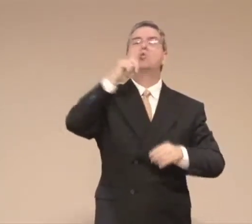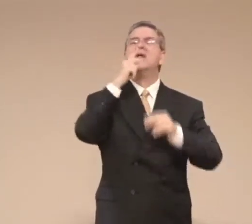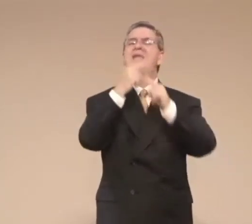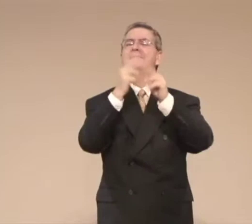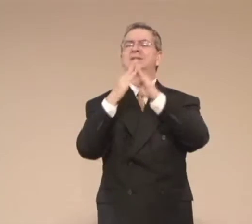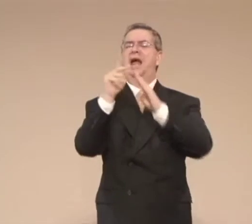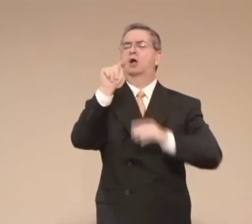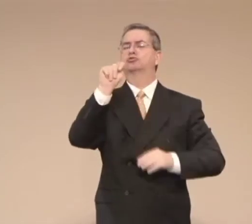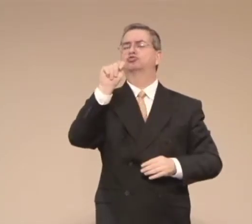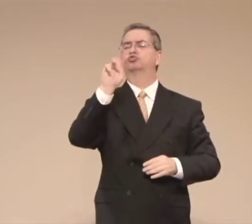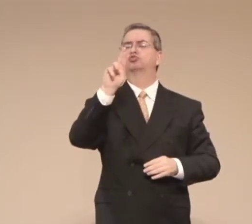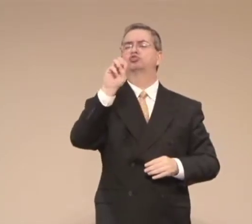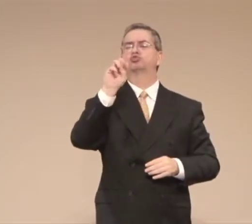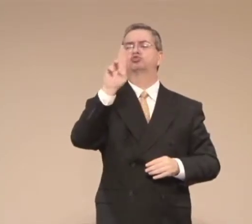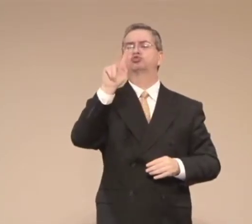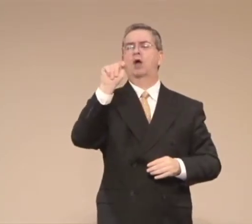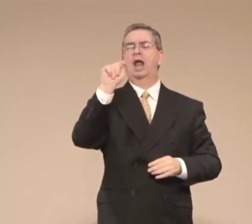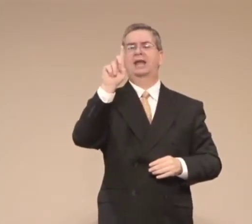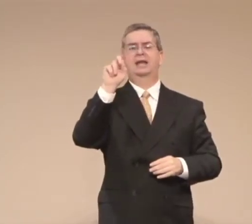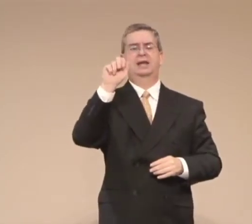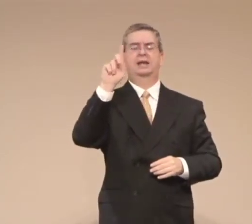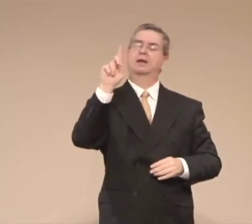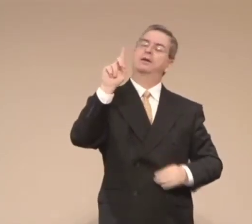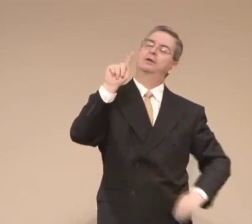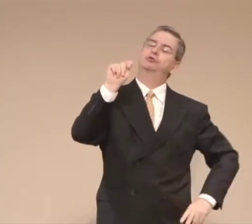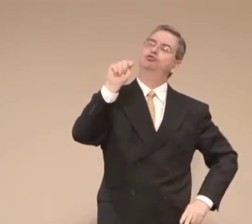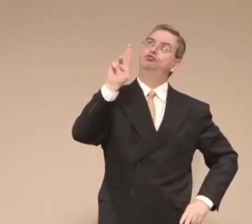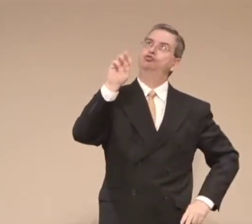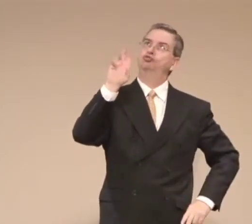It was in Portland, Oregon. It was close to Portland.